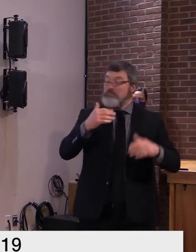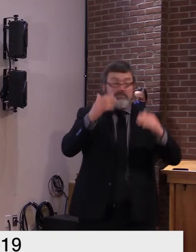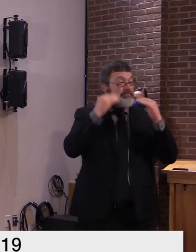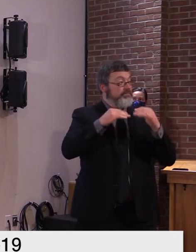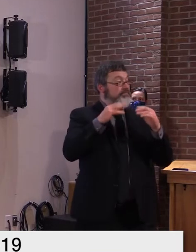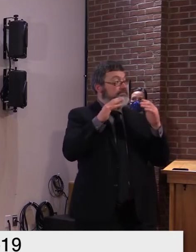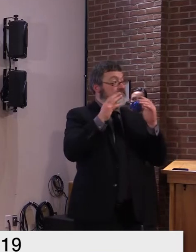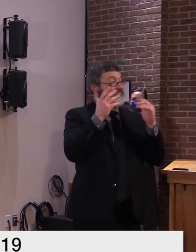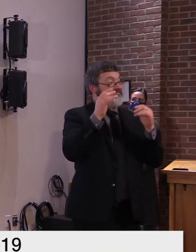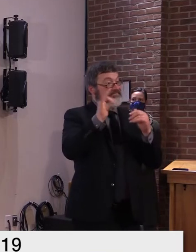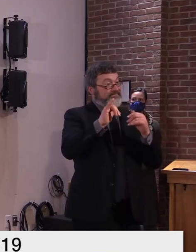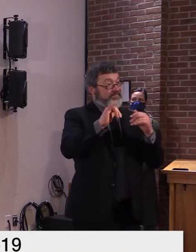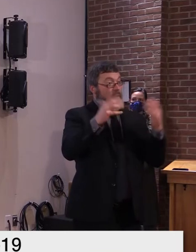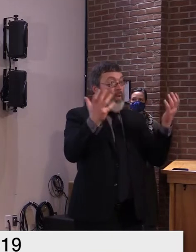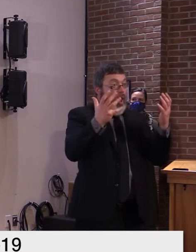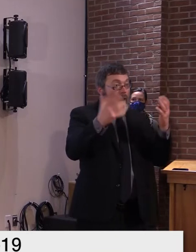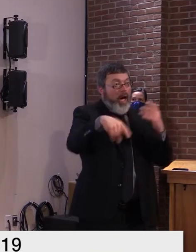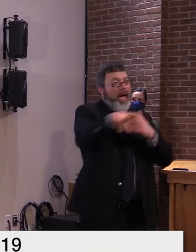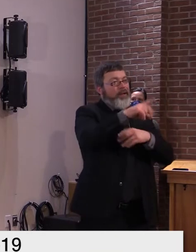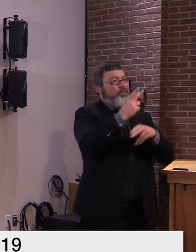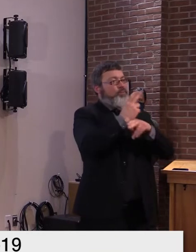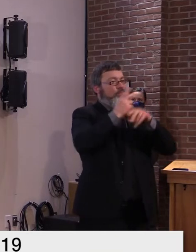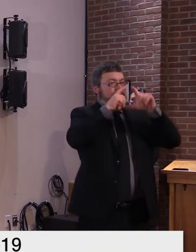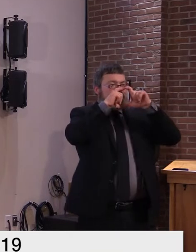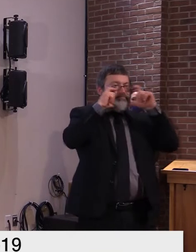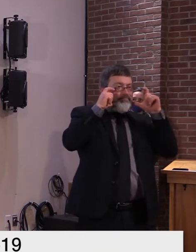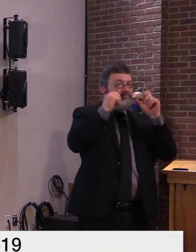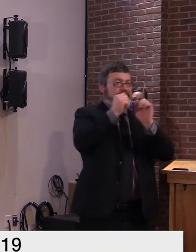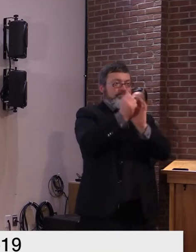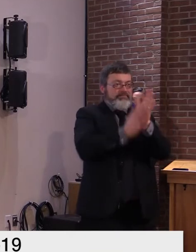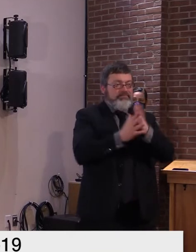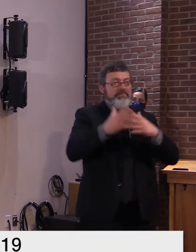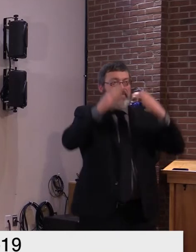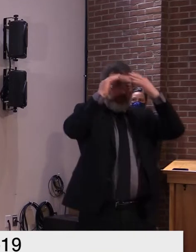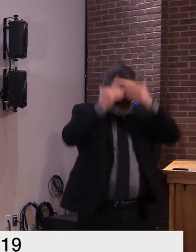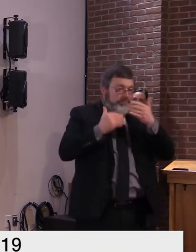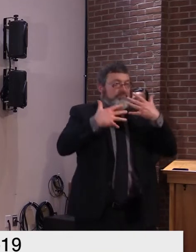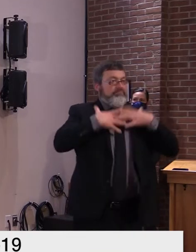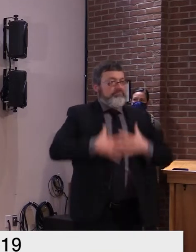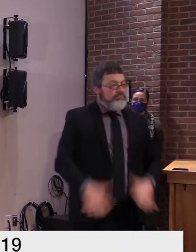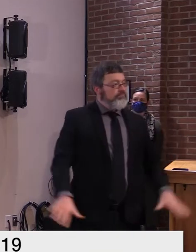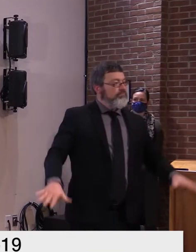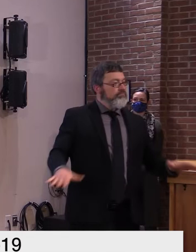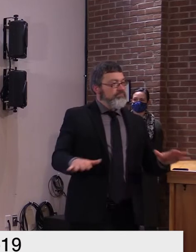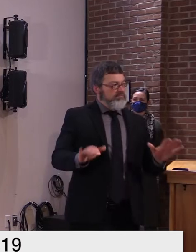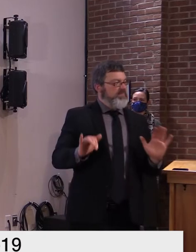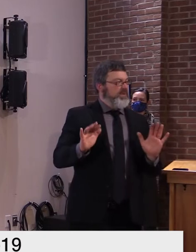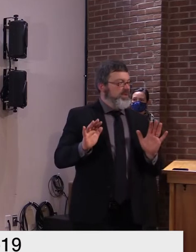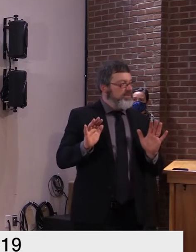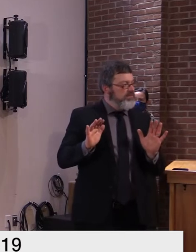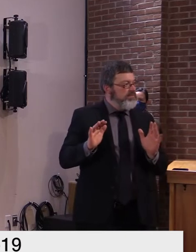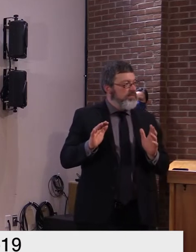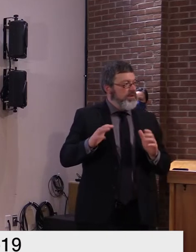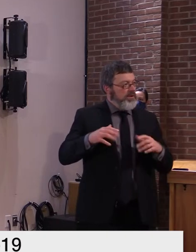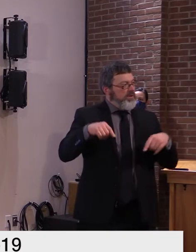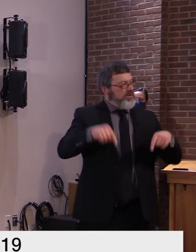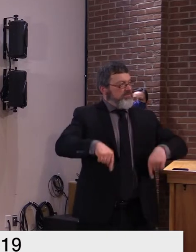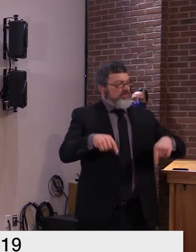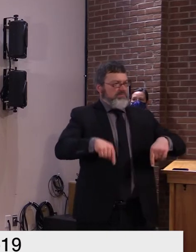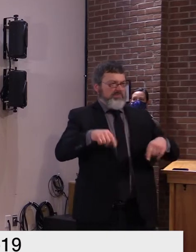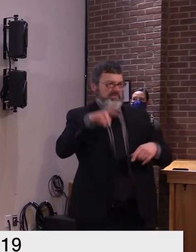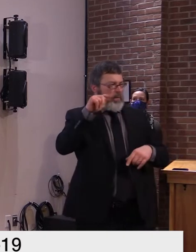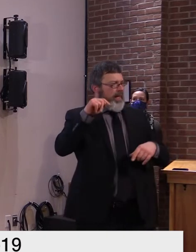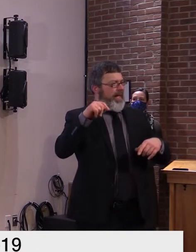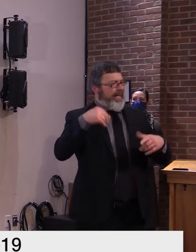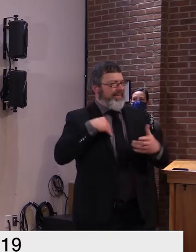we have stockpiled ppe quite effectively in vermont and we do have sector specific guidance to protect frontline workers